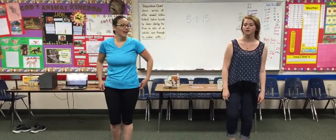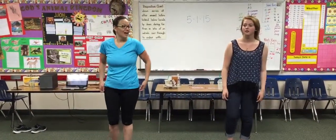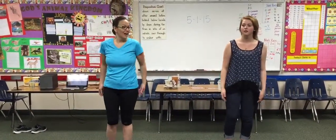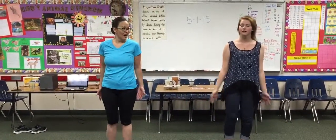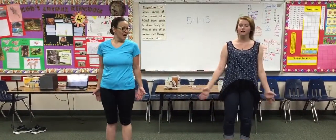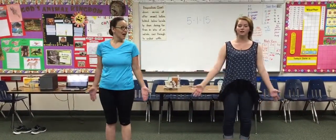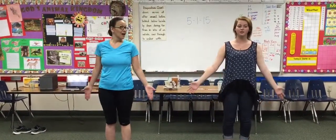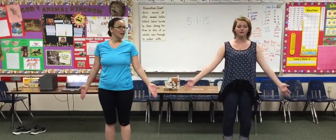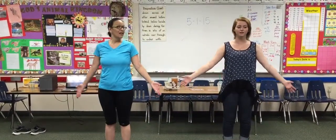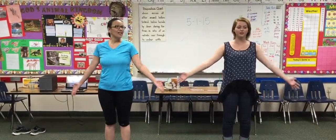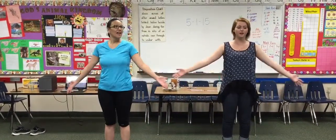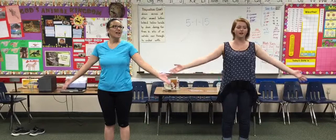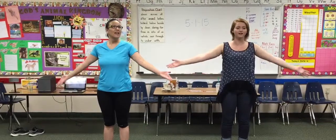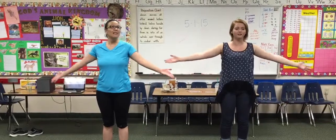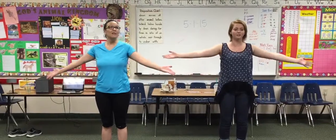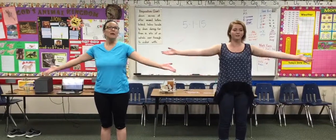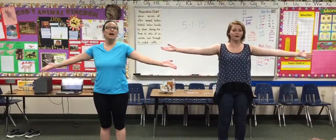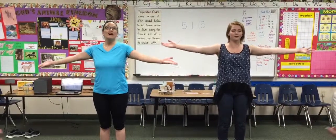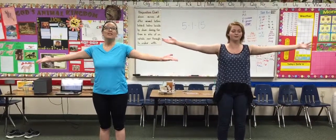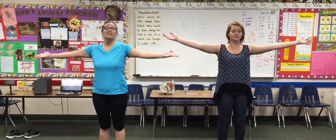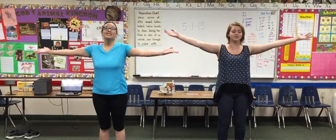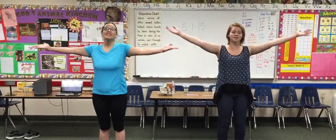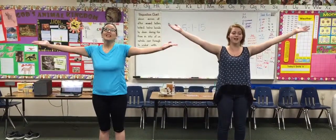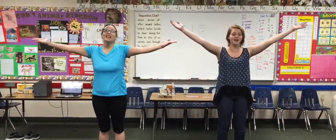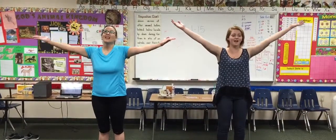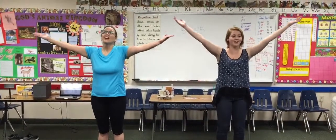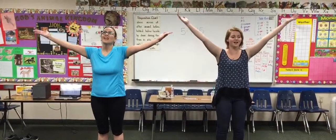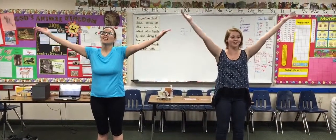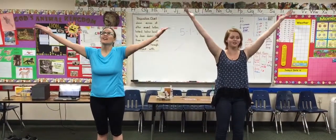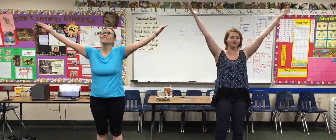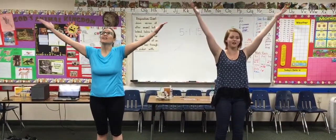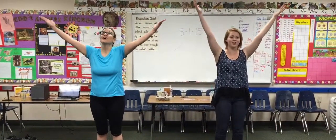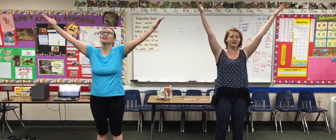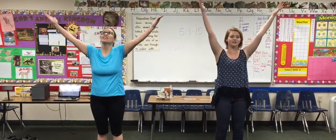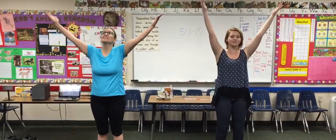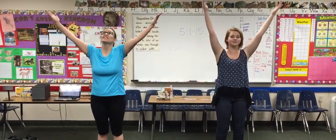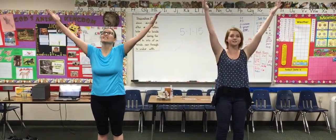Higher than the mountains that I face